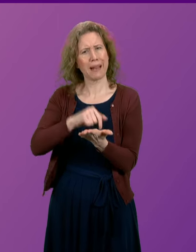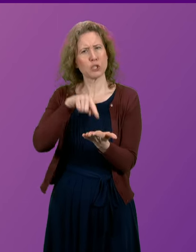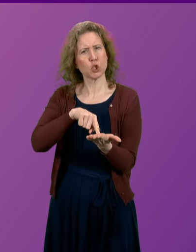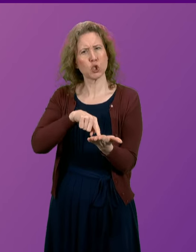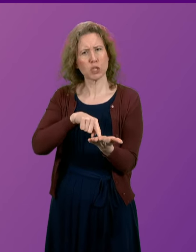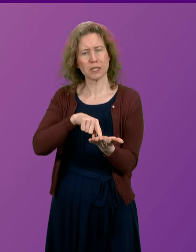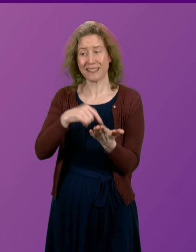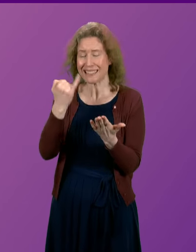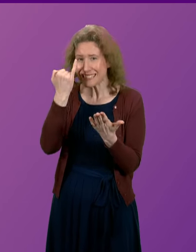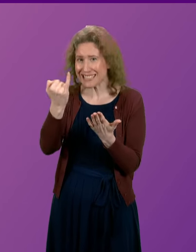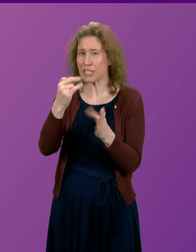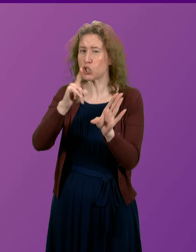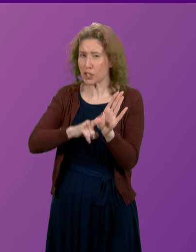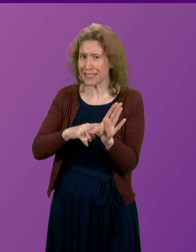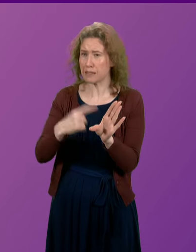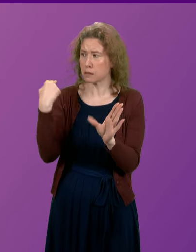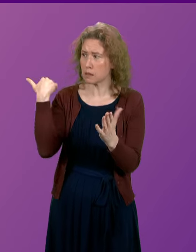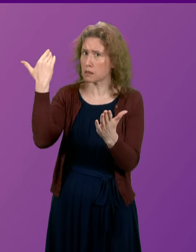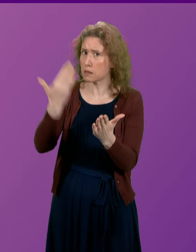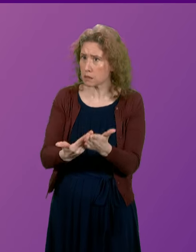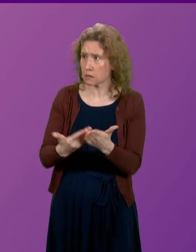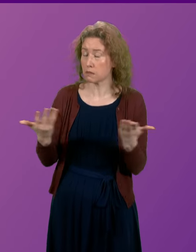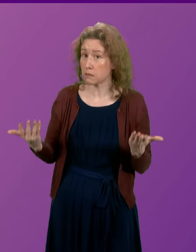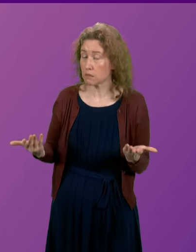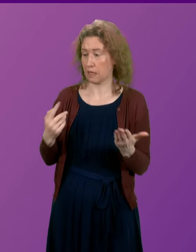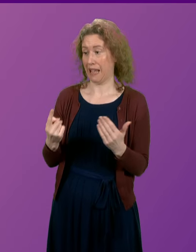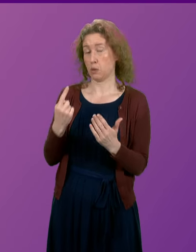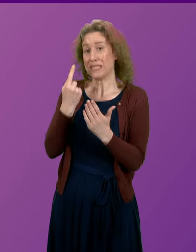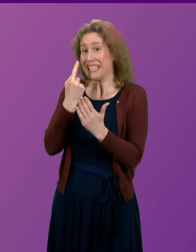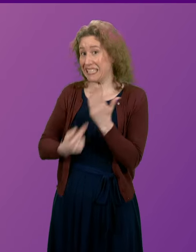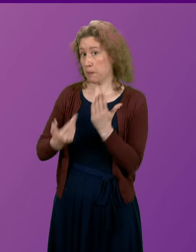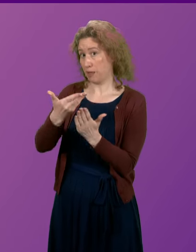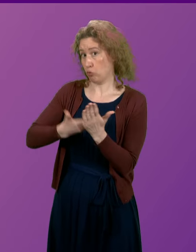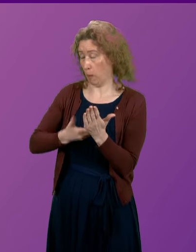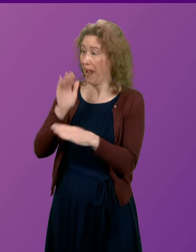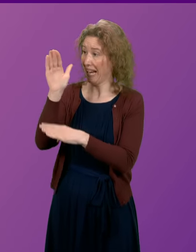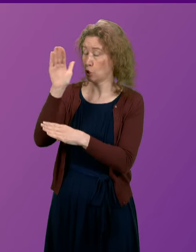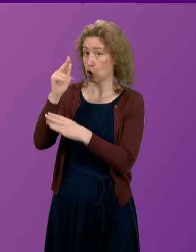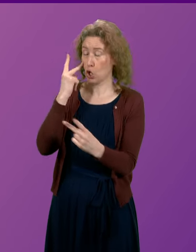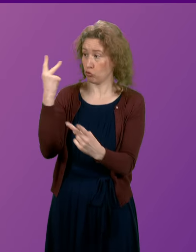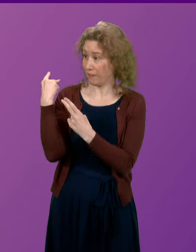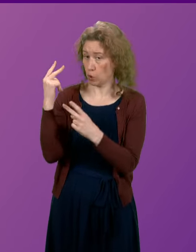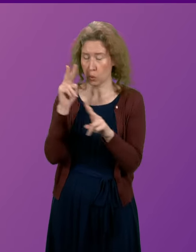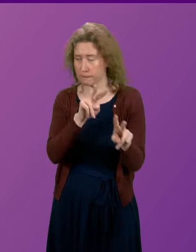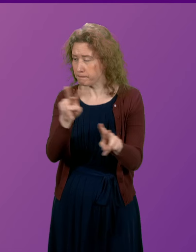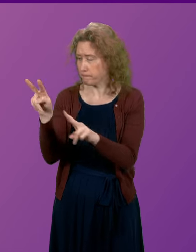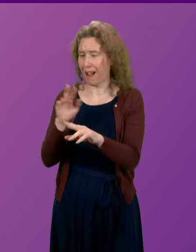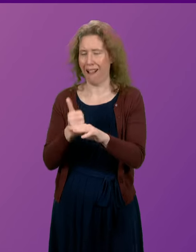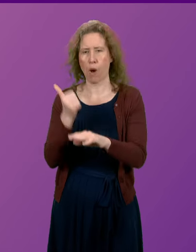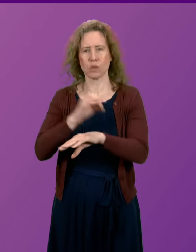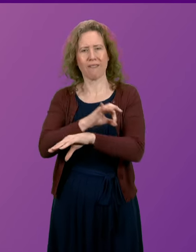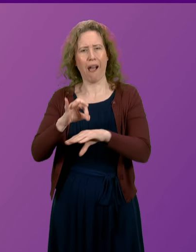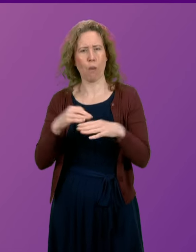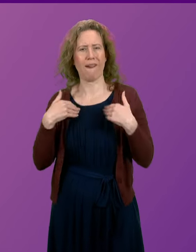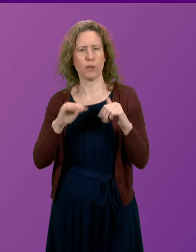Six years ago. This was an independent, external review of out-of-hour health services